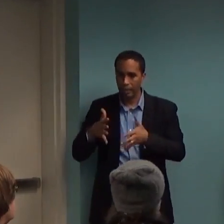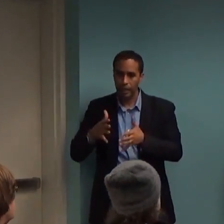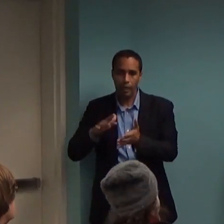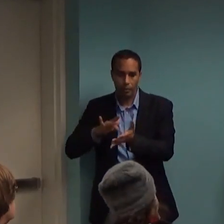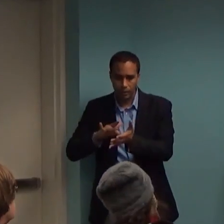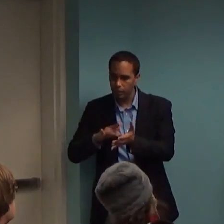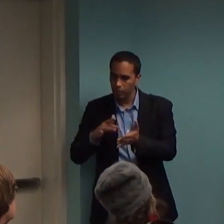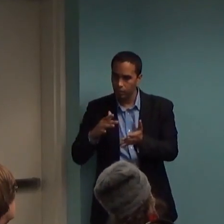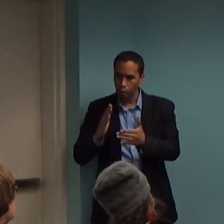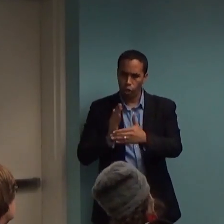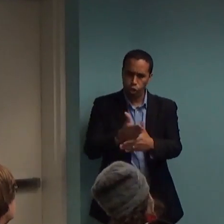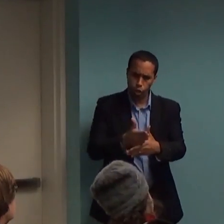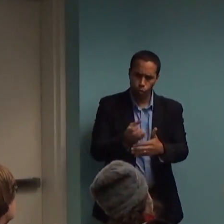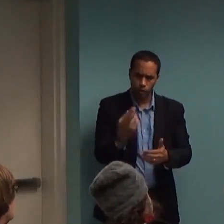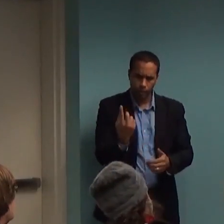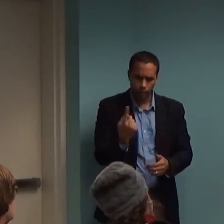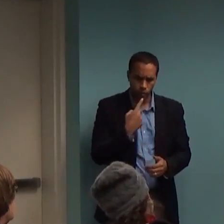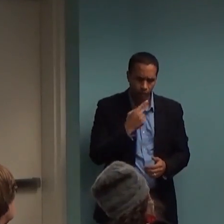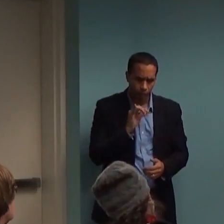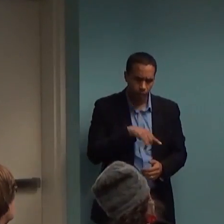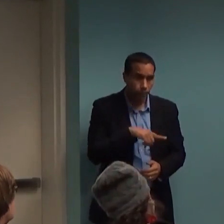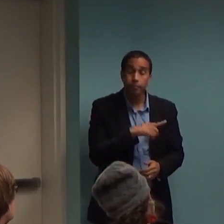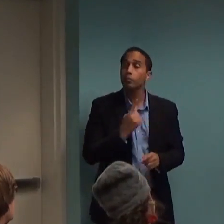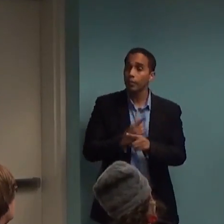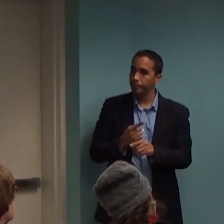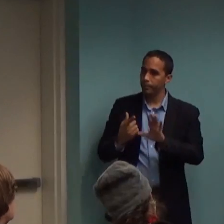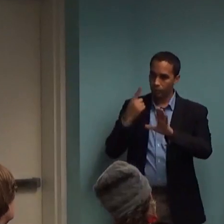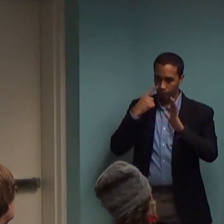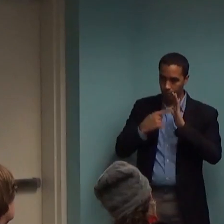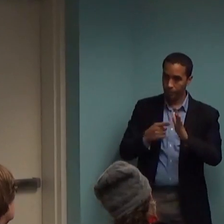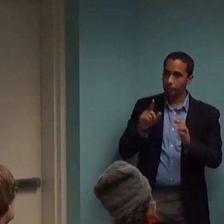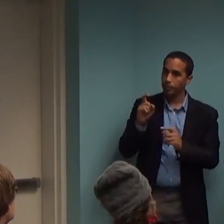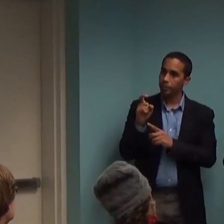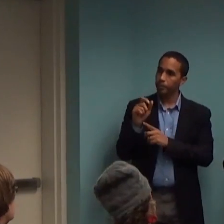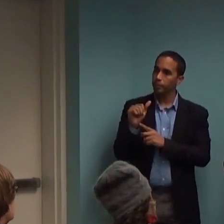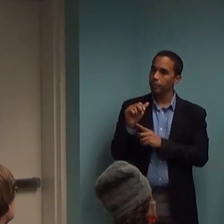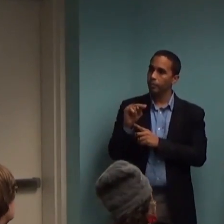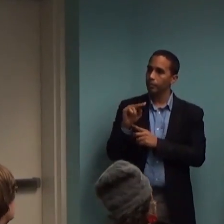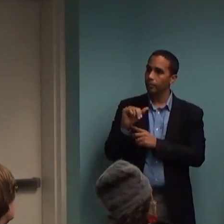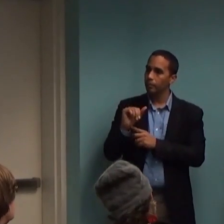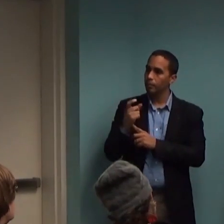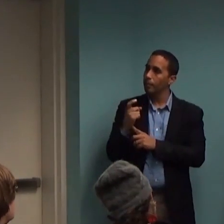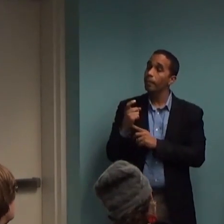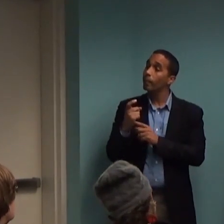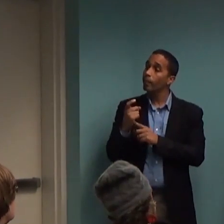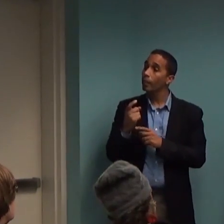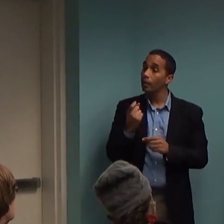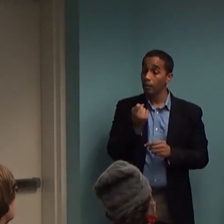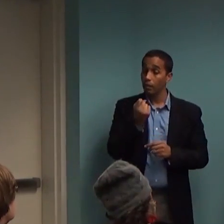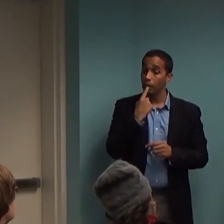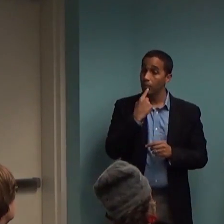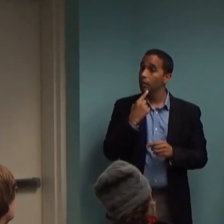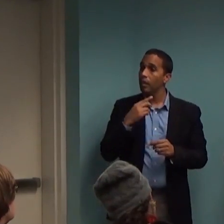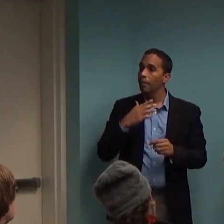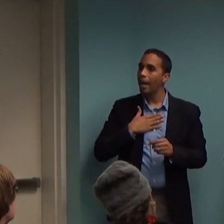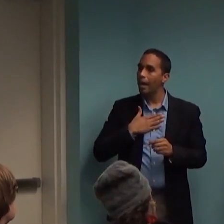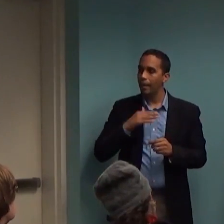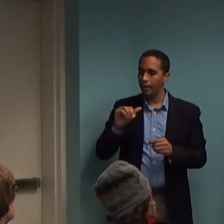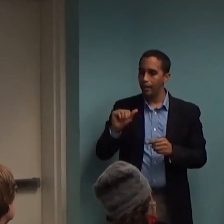So let's say if somebody's taking a medication like Xanax, which dampens your adrenal response, it dampens your